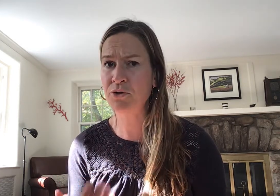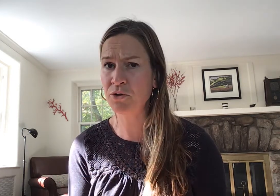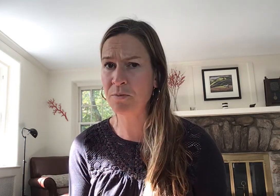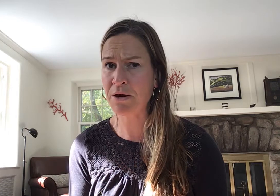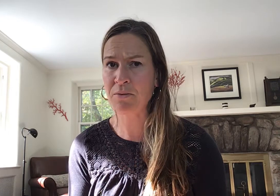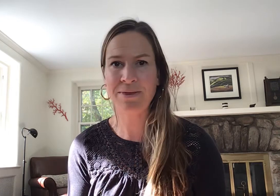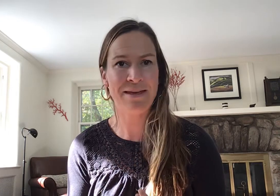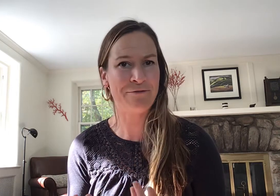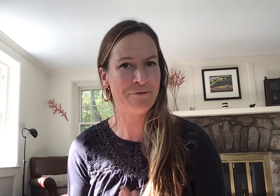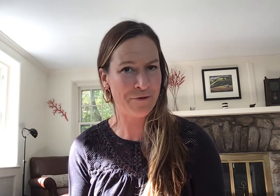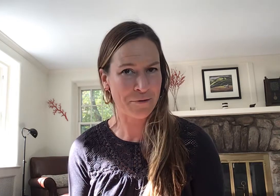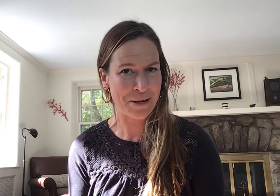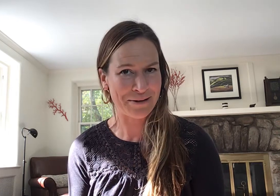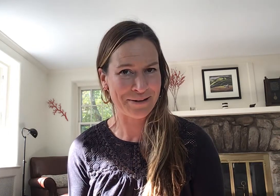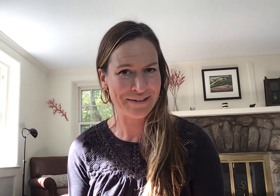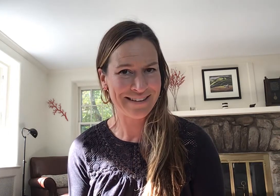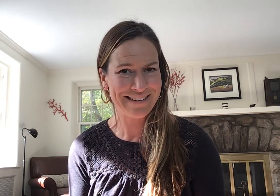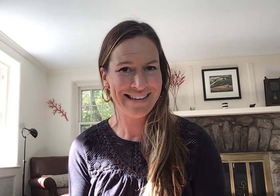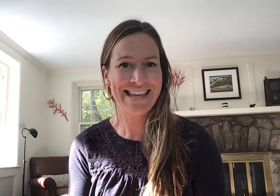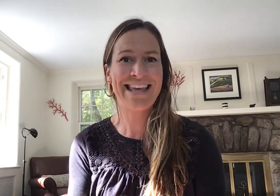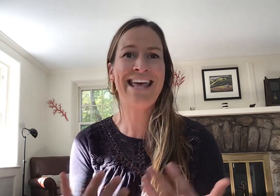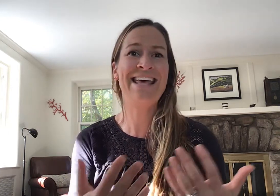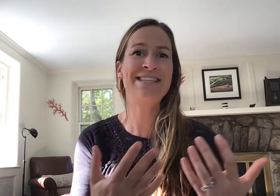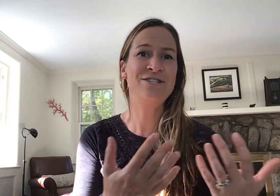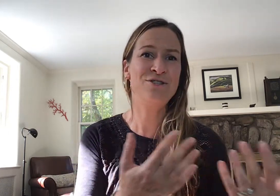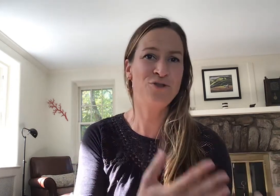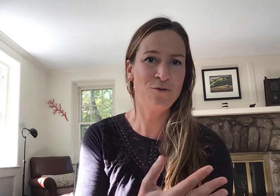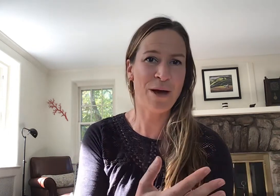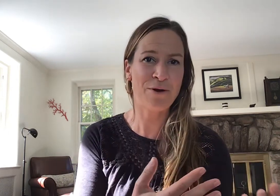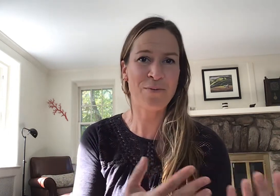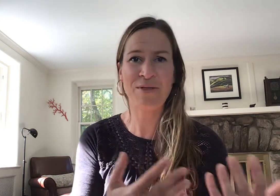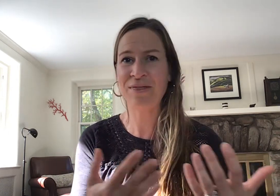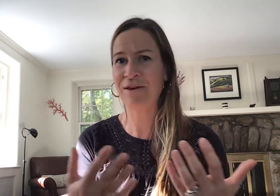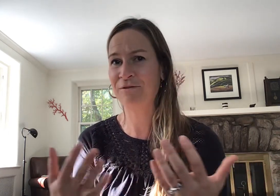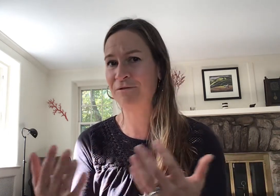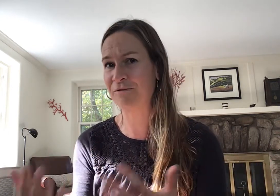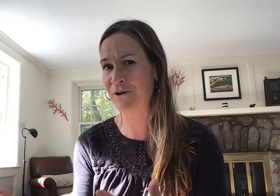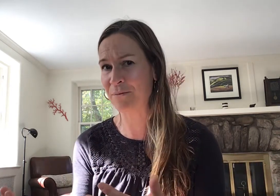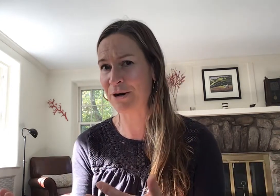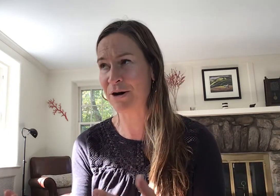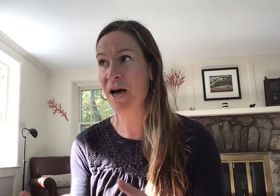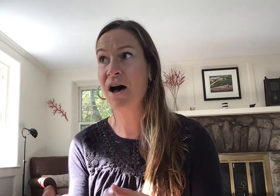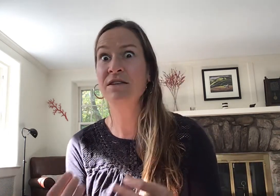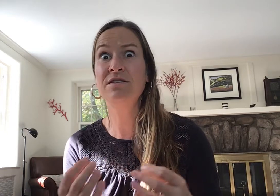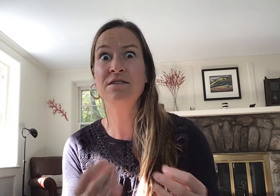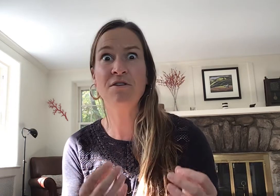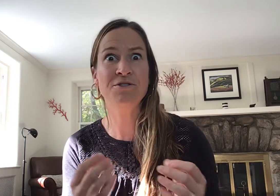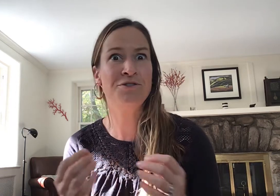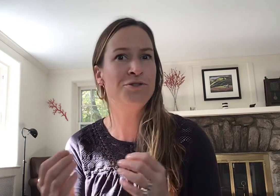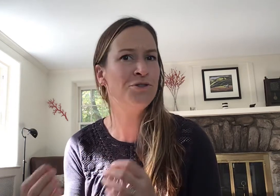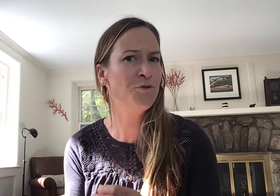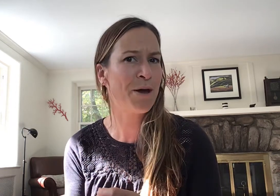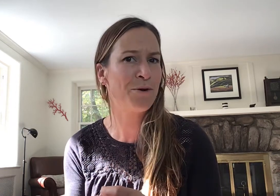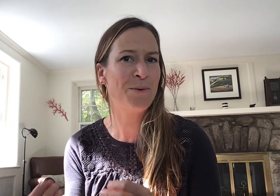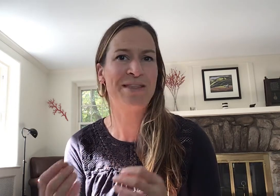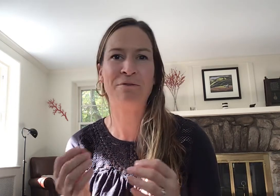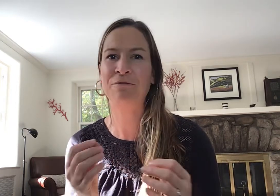do better when they feel better kids do better when they feel better adults do better when they